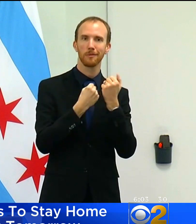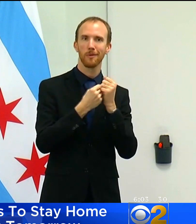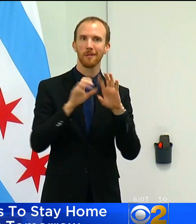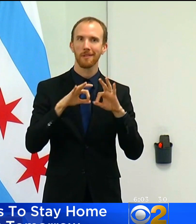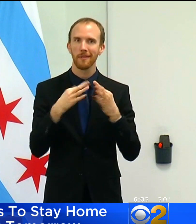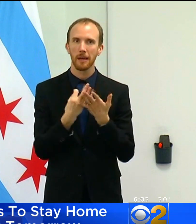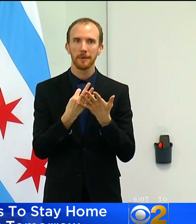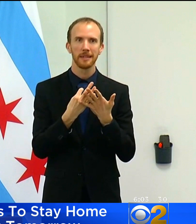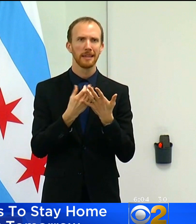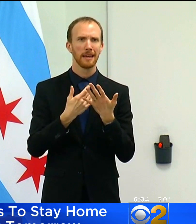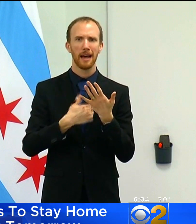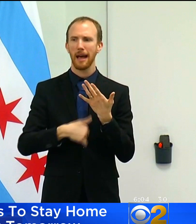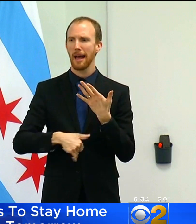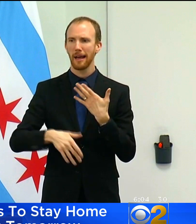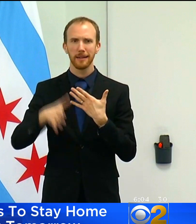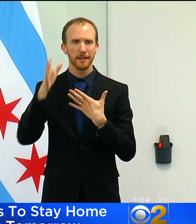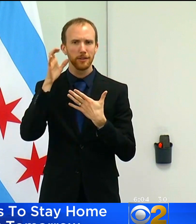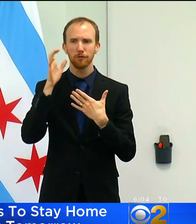you too.